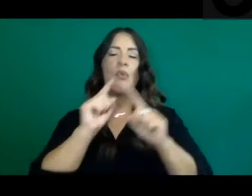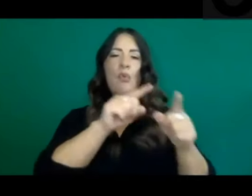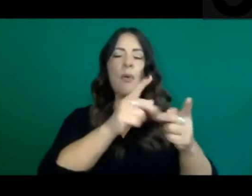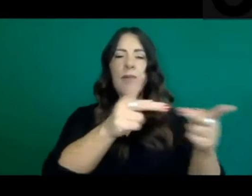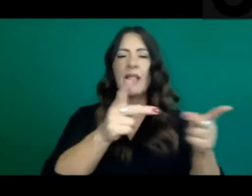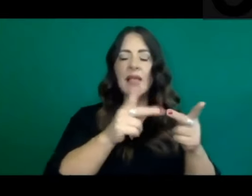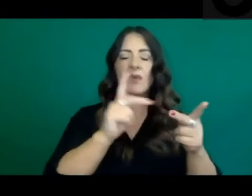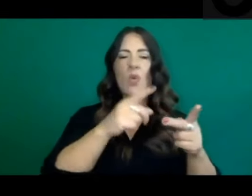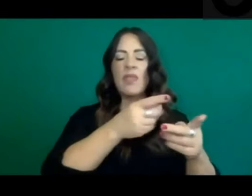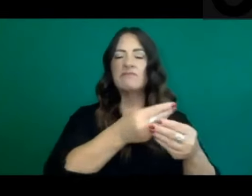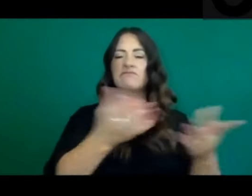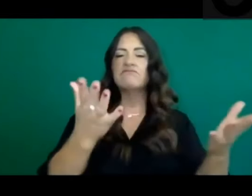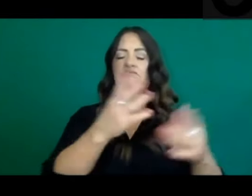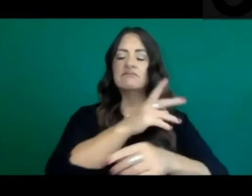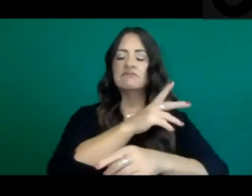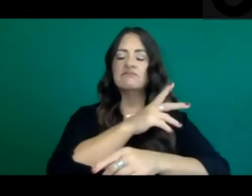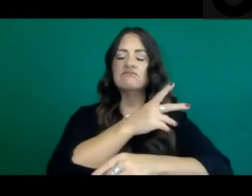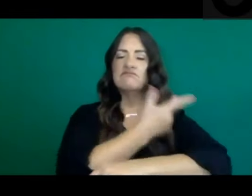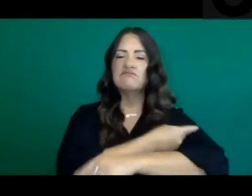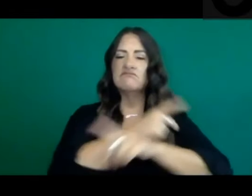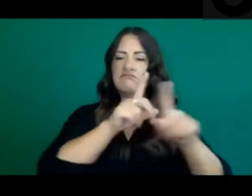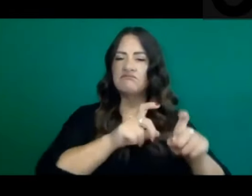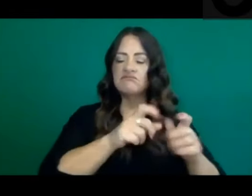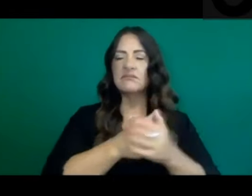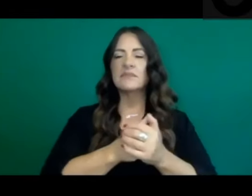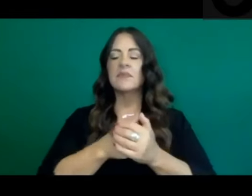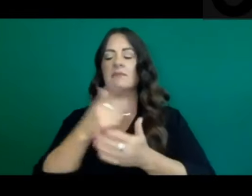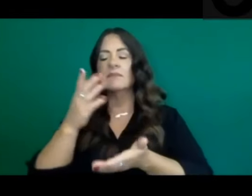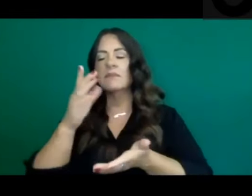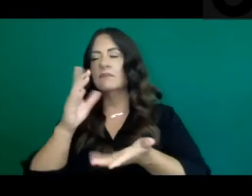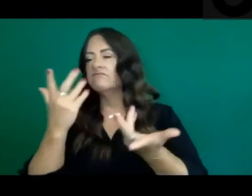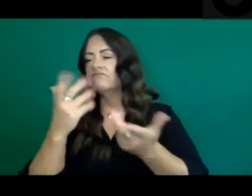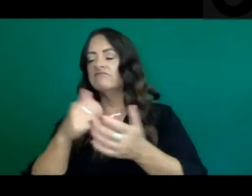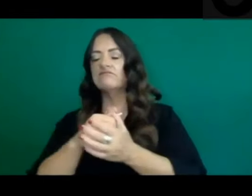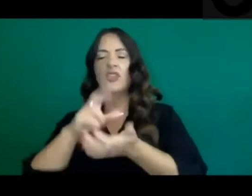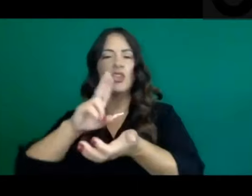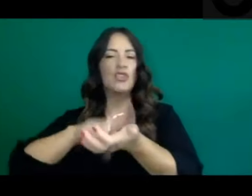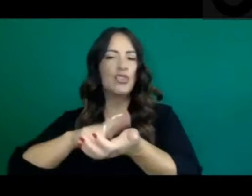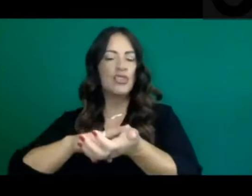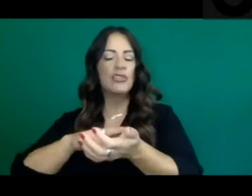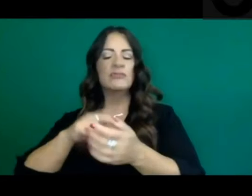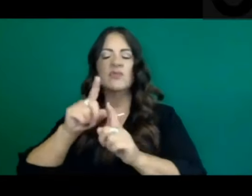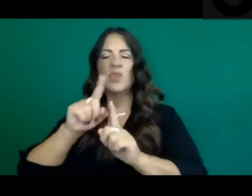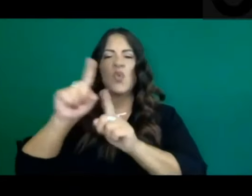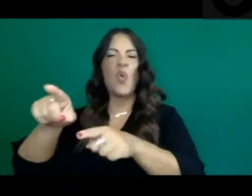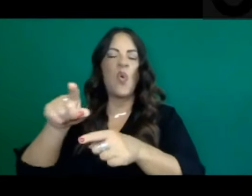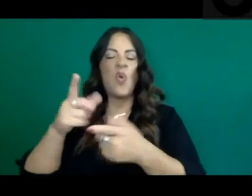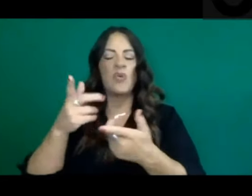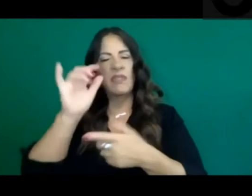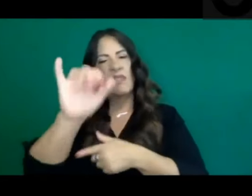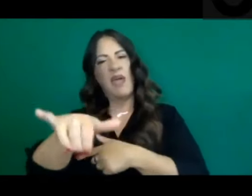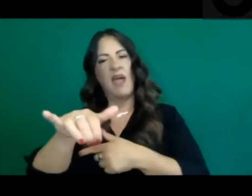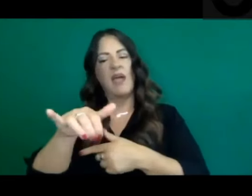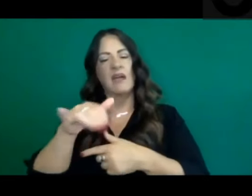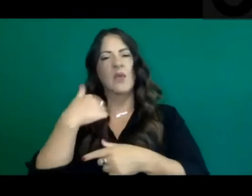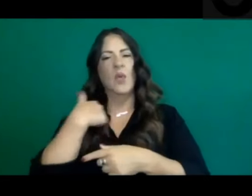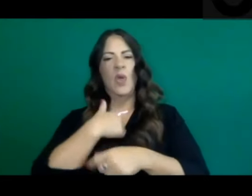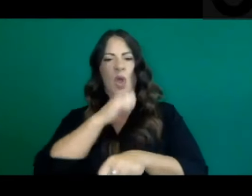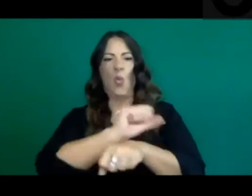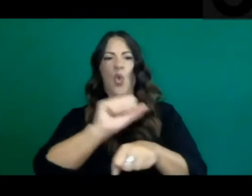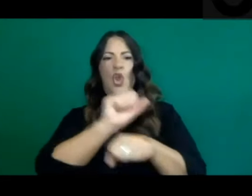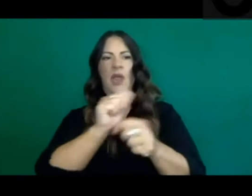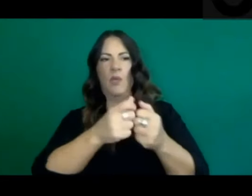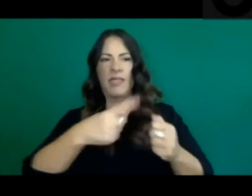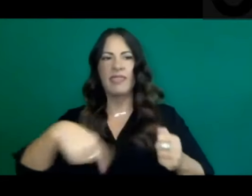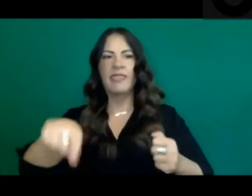nurse practitioner, your physician's assistants, your doctor's office, all of these places. Really working with our healthcare partners